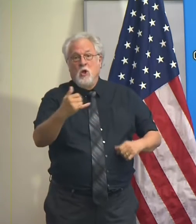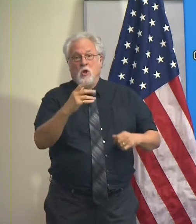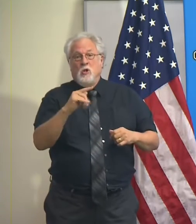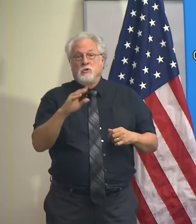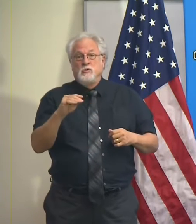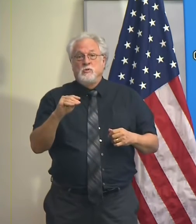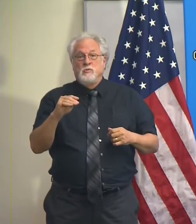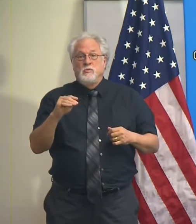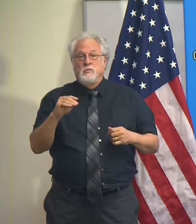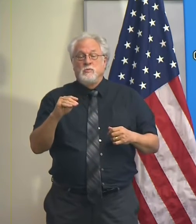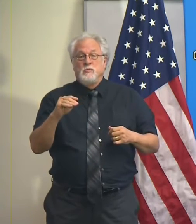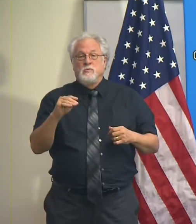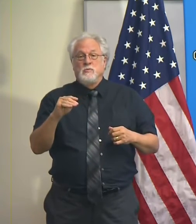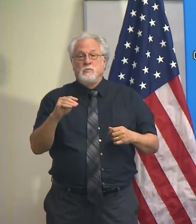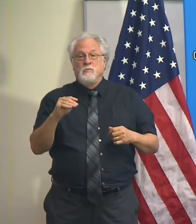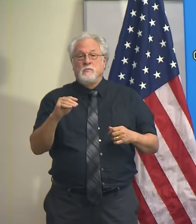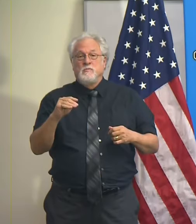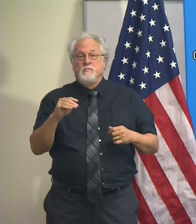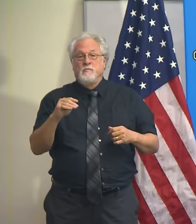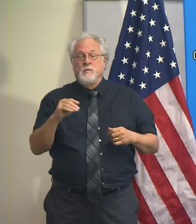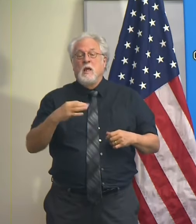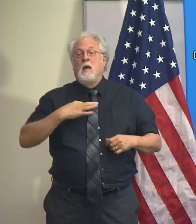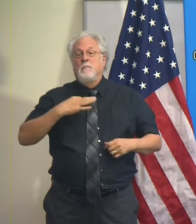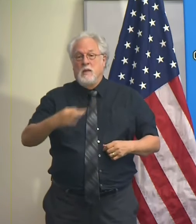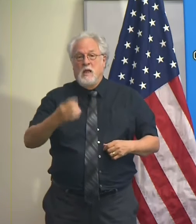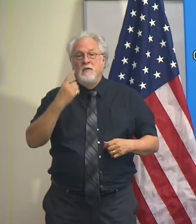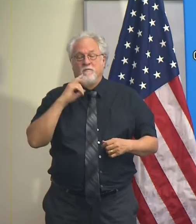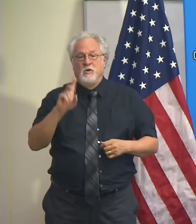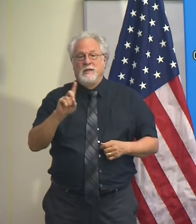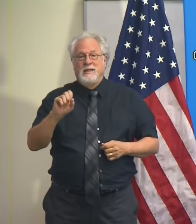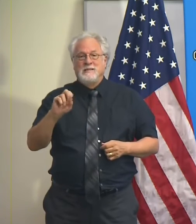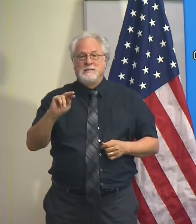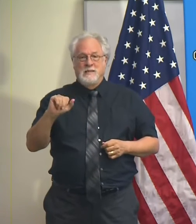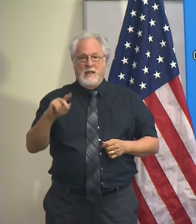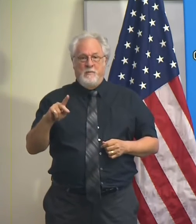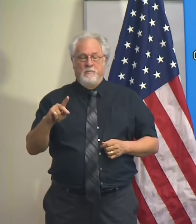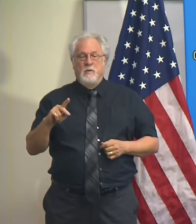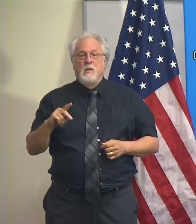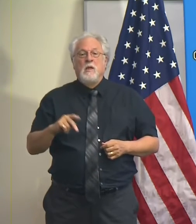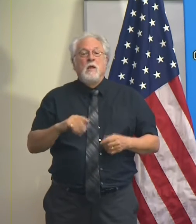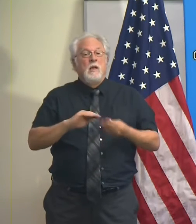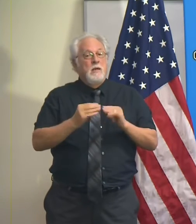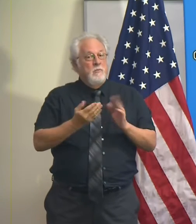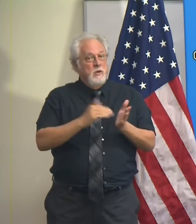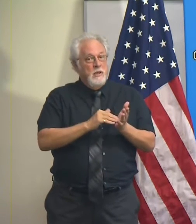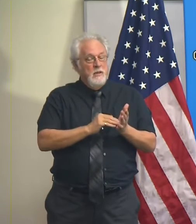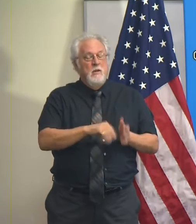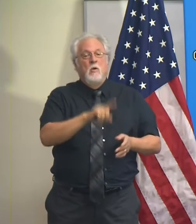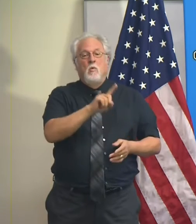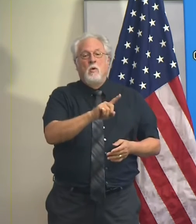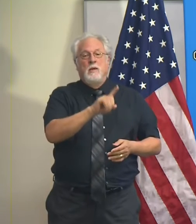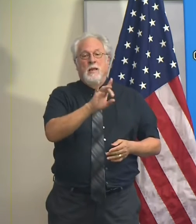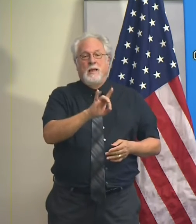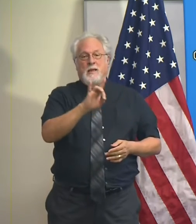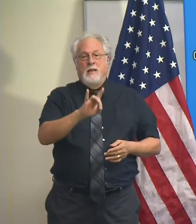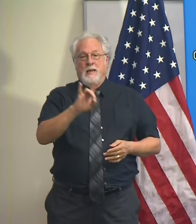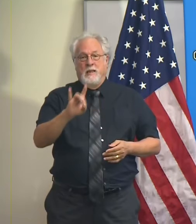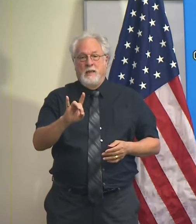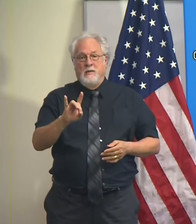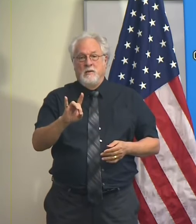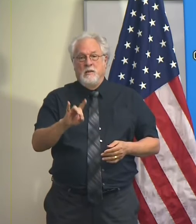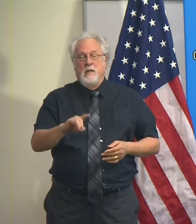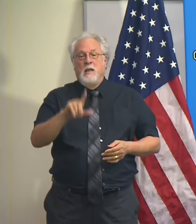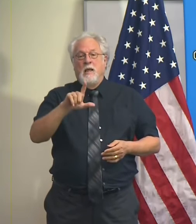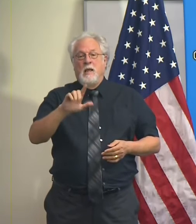to apply for DSNAP. And the number to call is 1-888